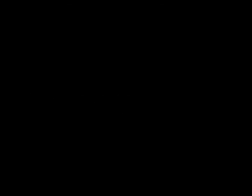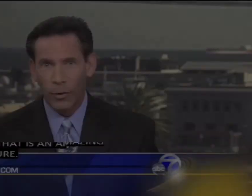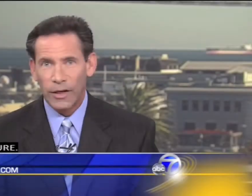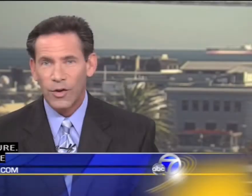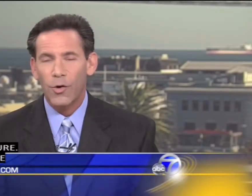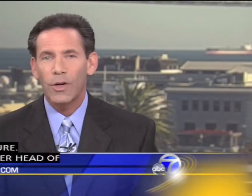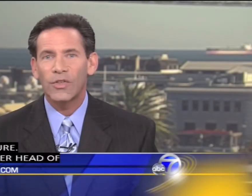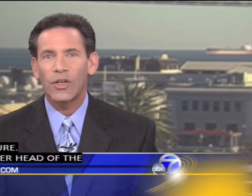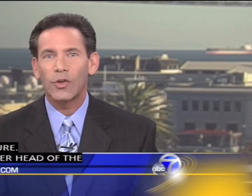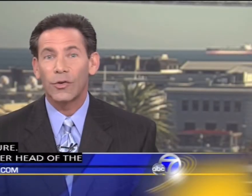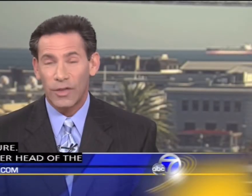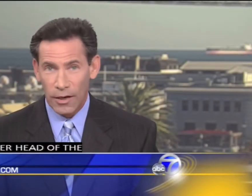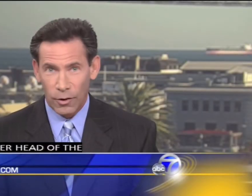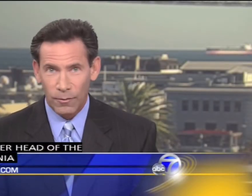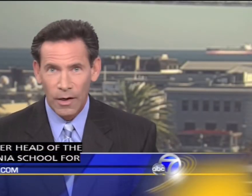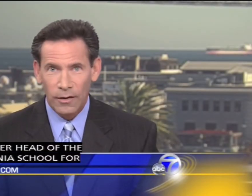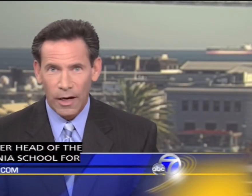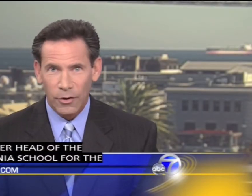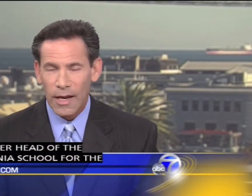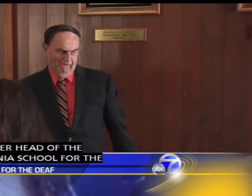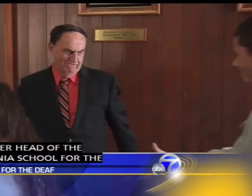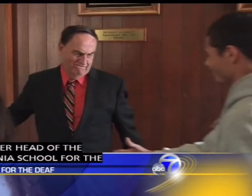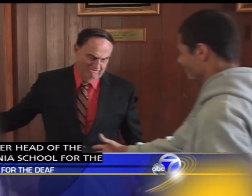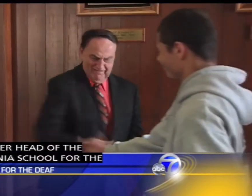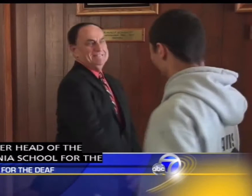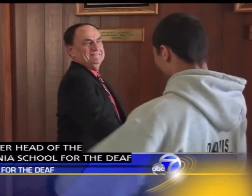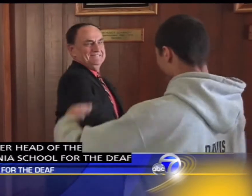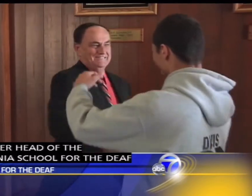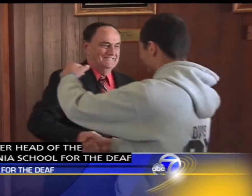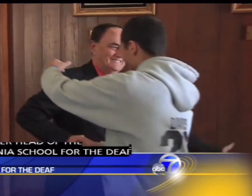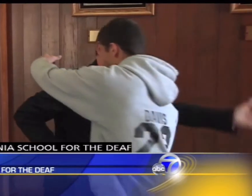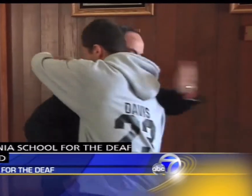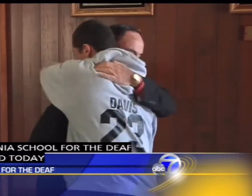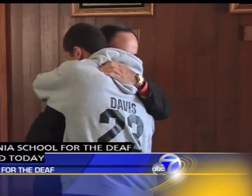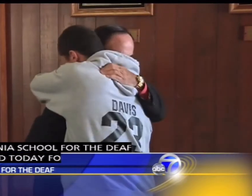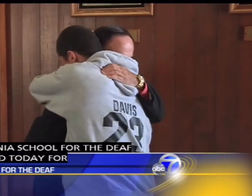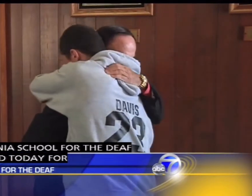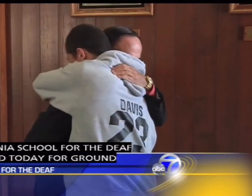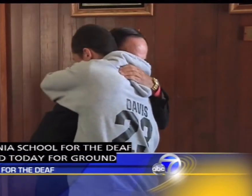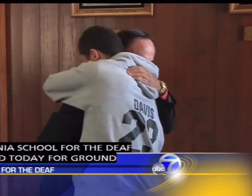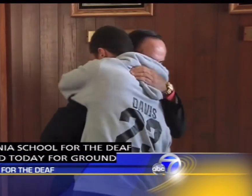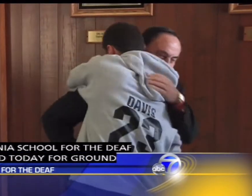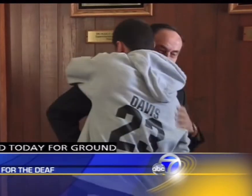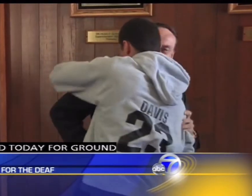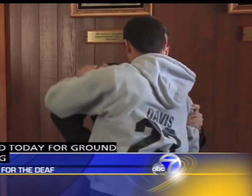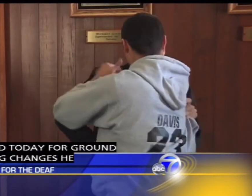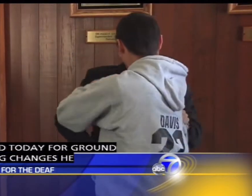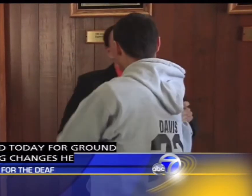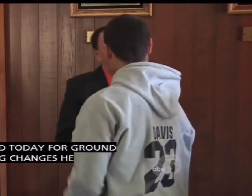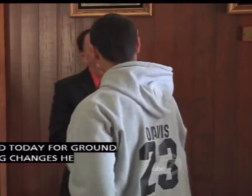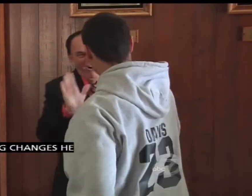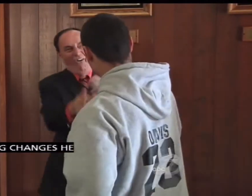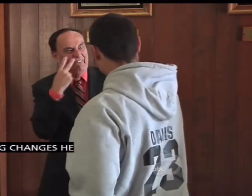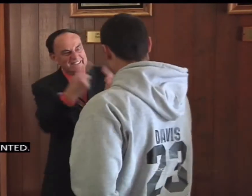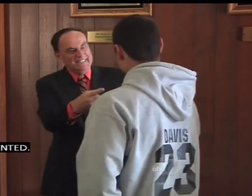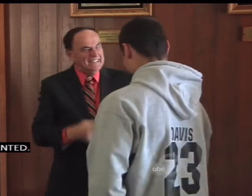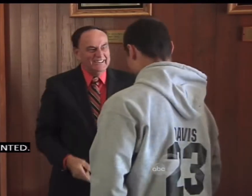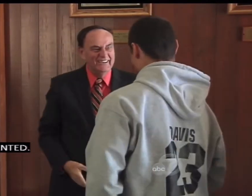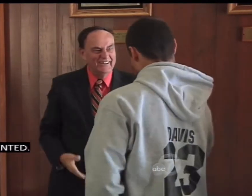During his 36-year tenure, Dr. Hank Klopping was welcomed back to the school with hugs by current and former students. He was there because the